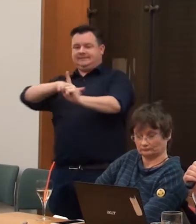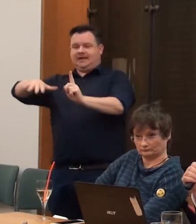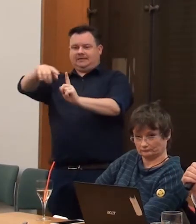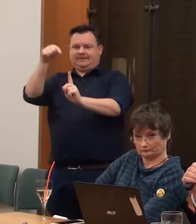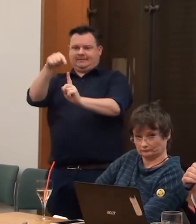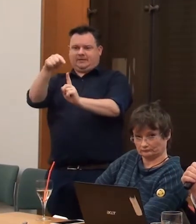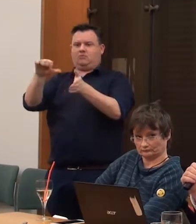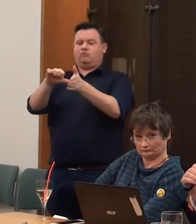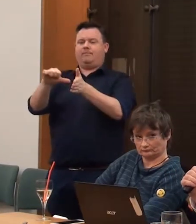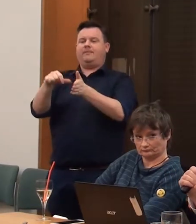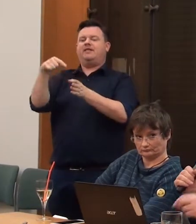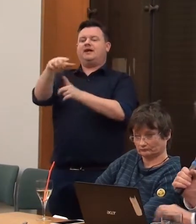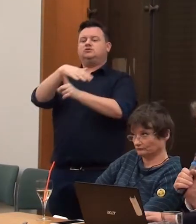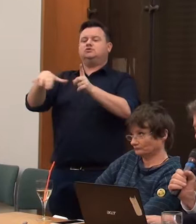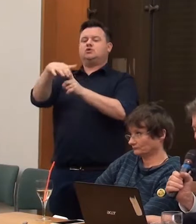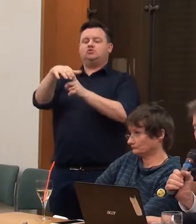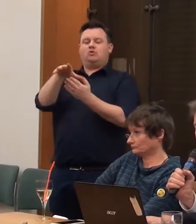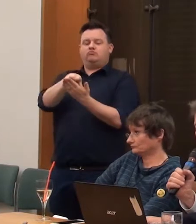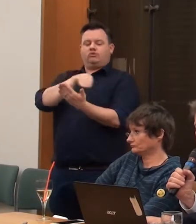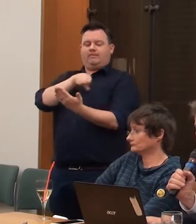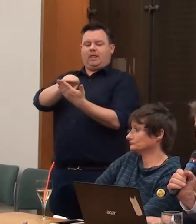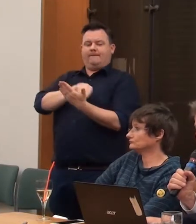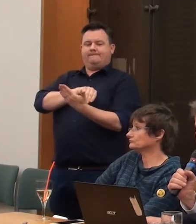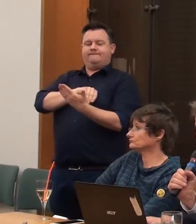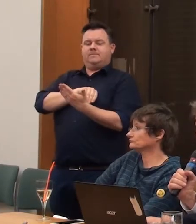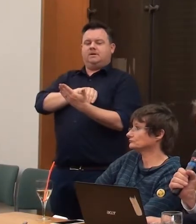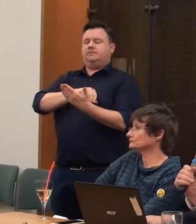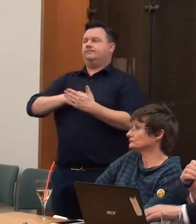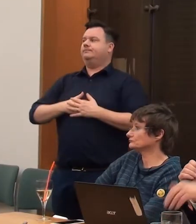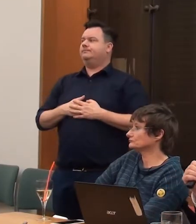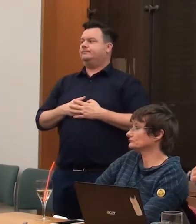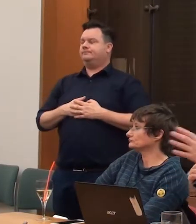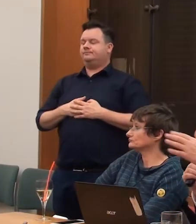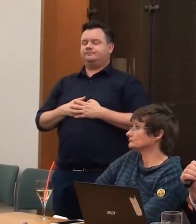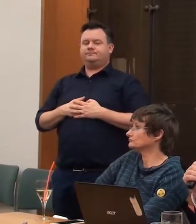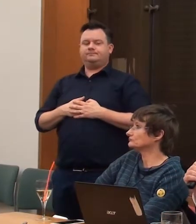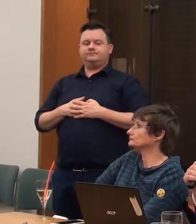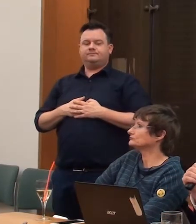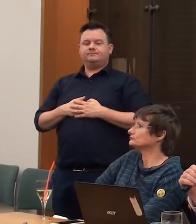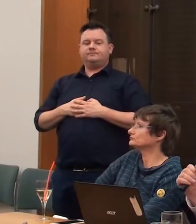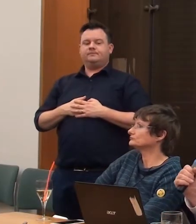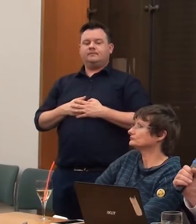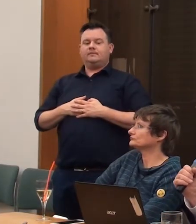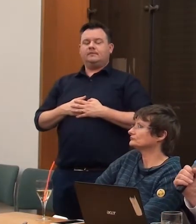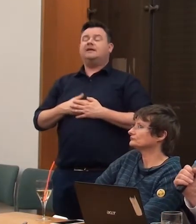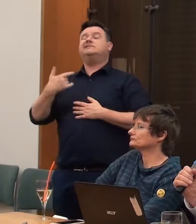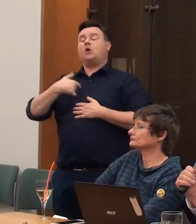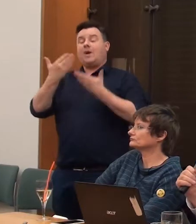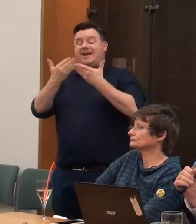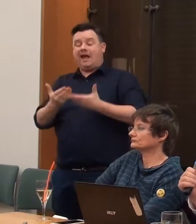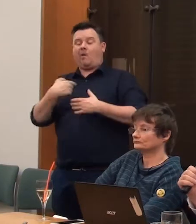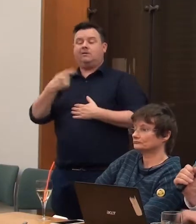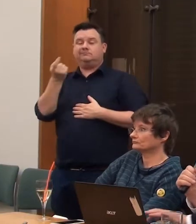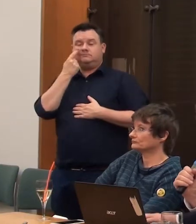the social model of disability, and we hold that analysis throughout. So let's have a look at some of the portrayal and representation